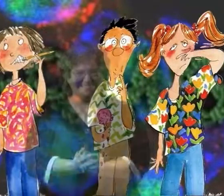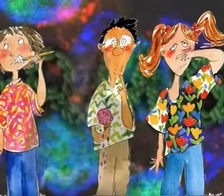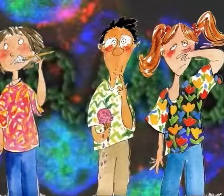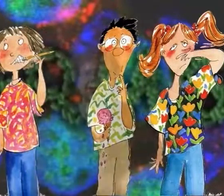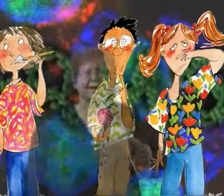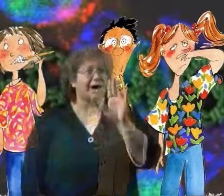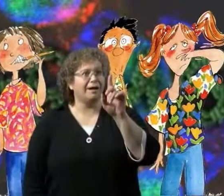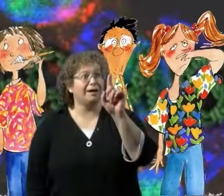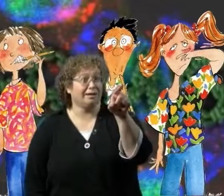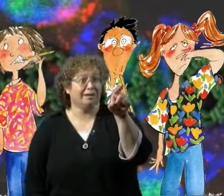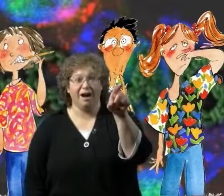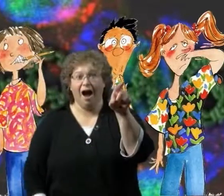Finger licker